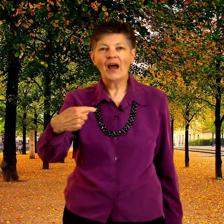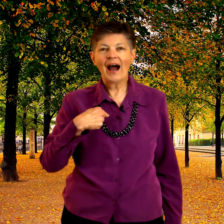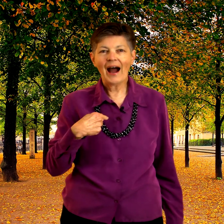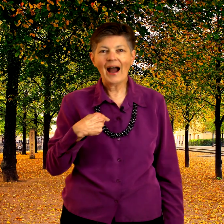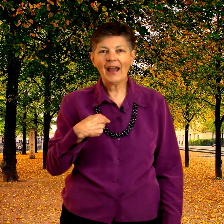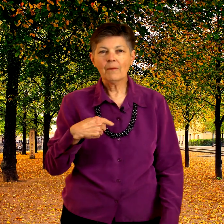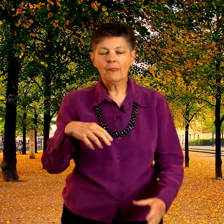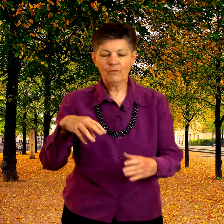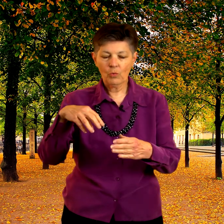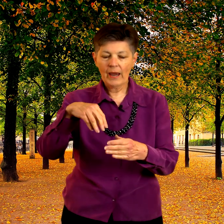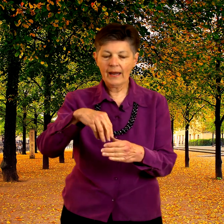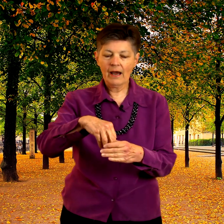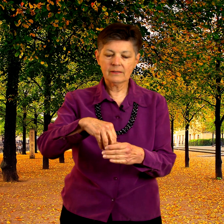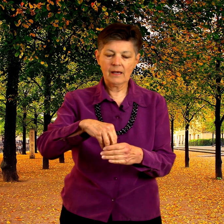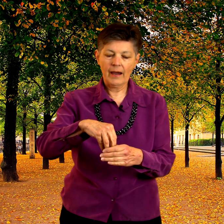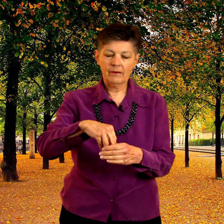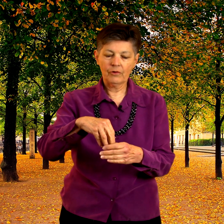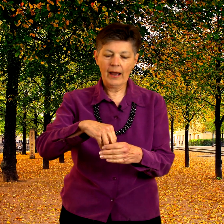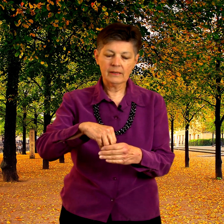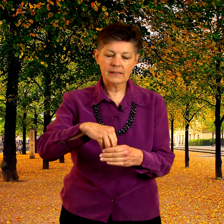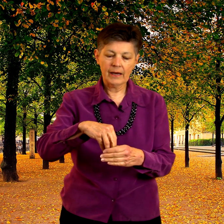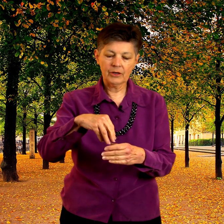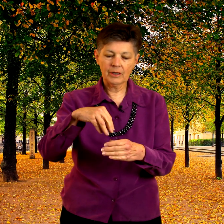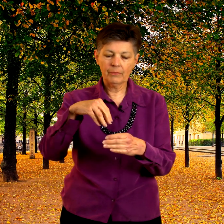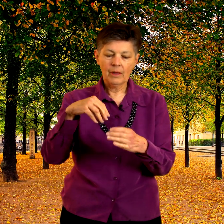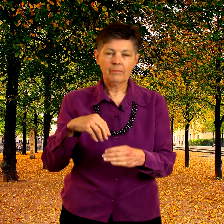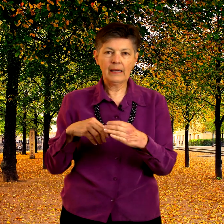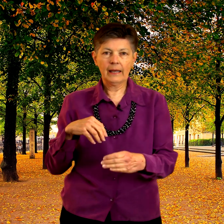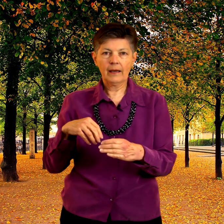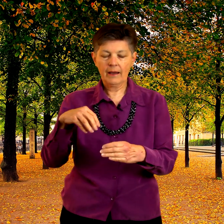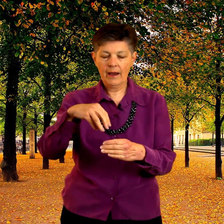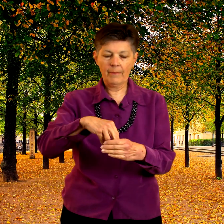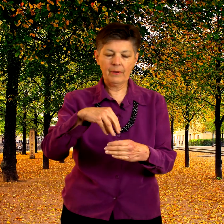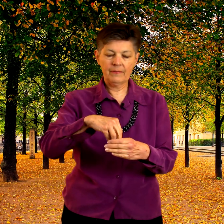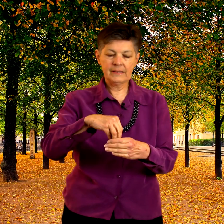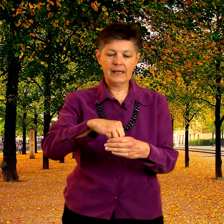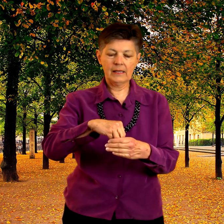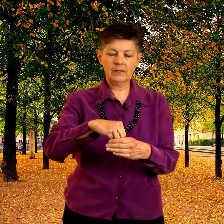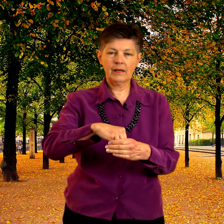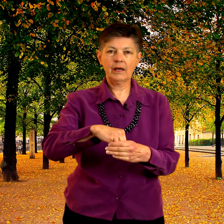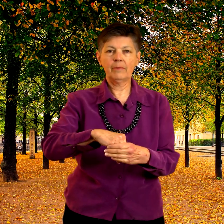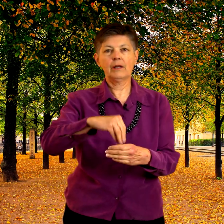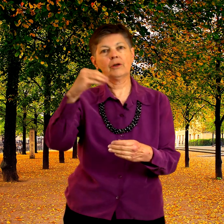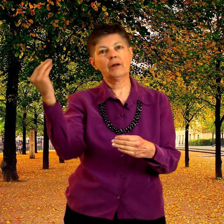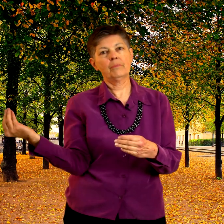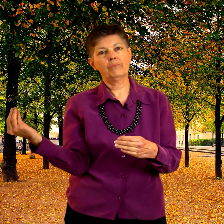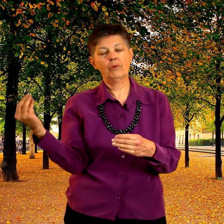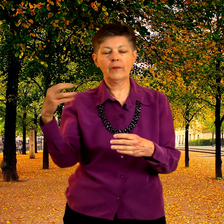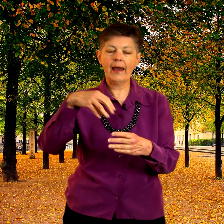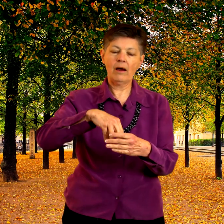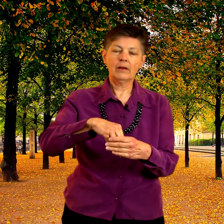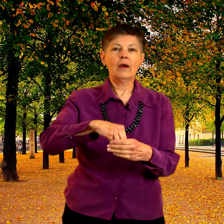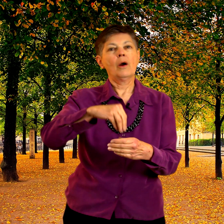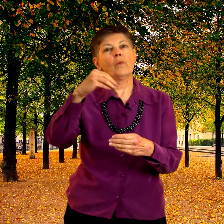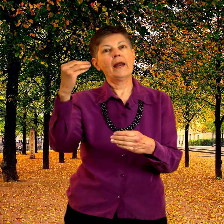I for went outside for outside you're going to make like a cup and this hand is going to come in and you're going to pull it out went